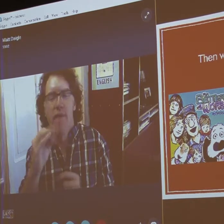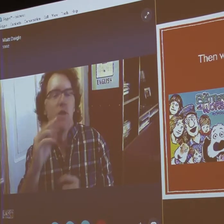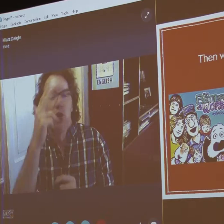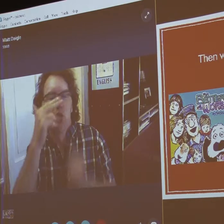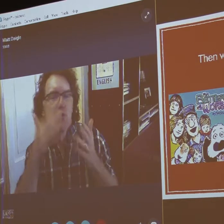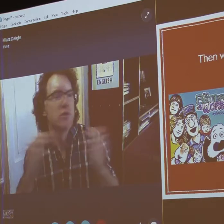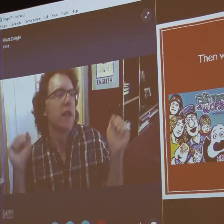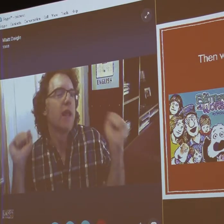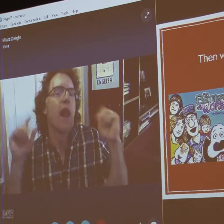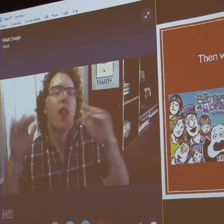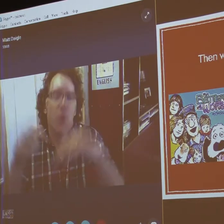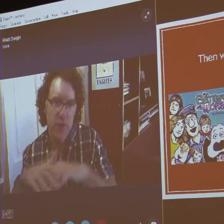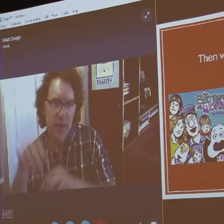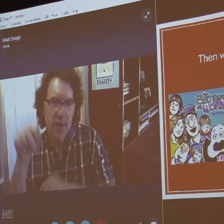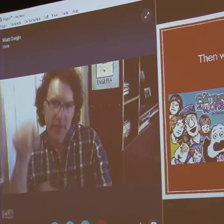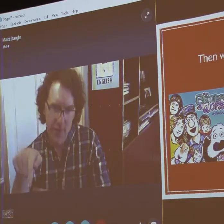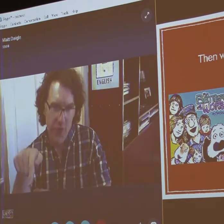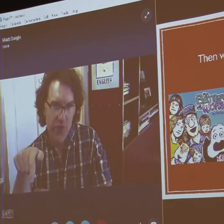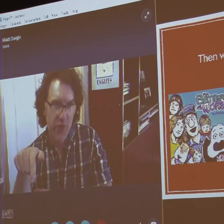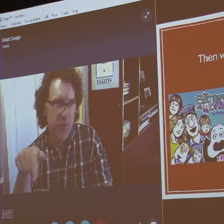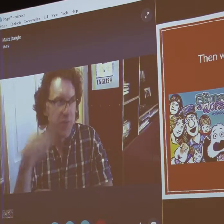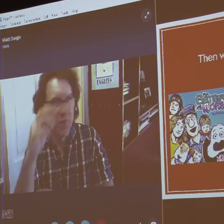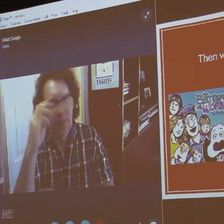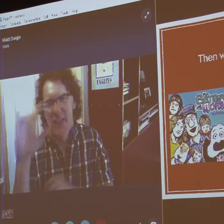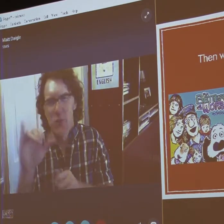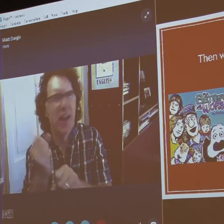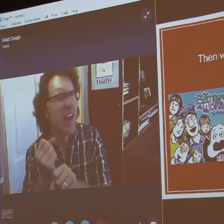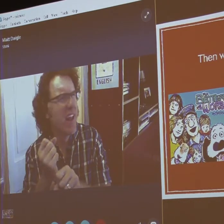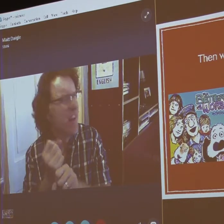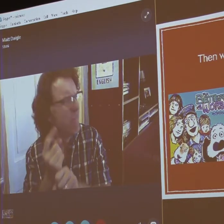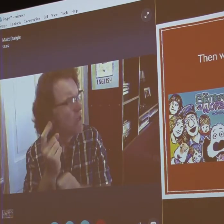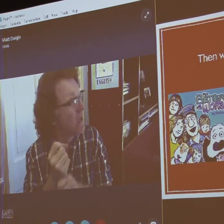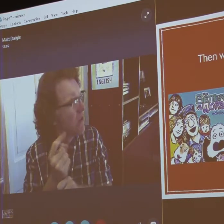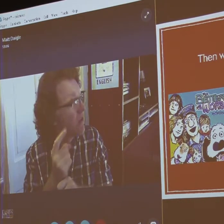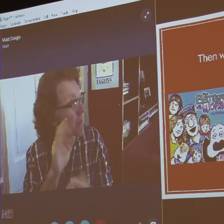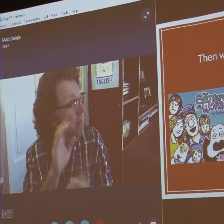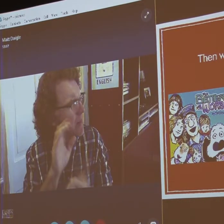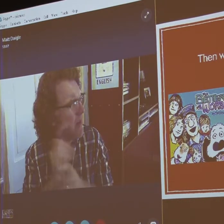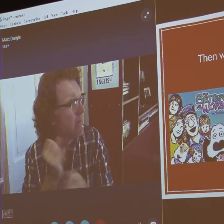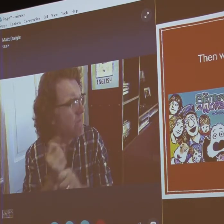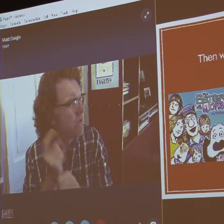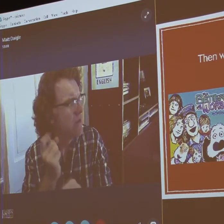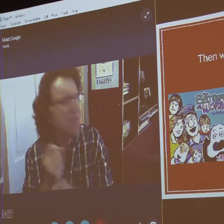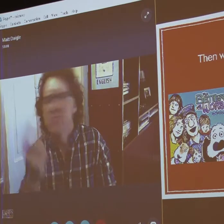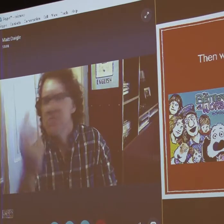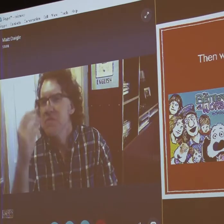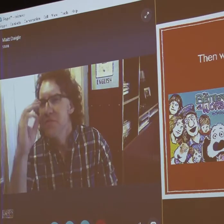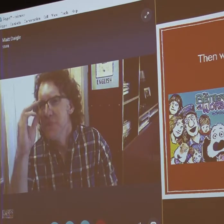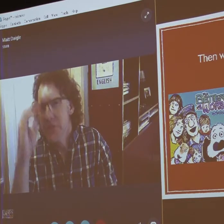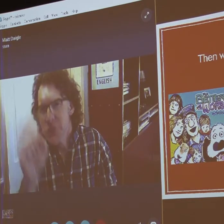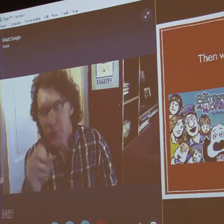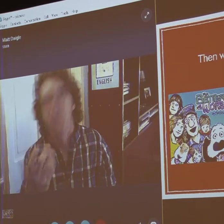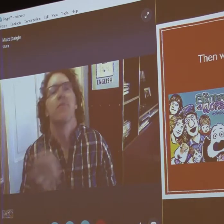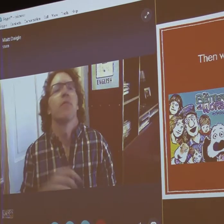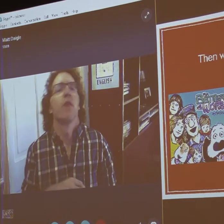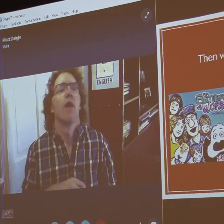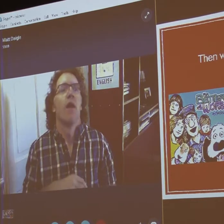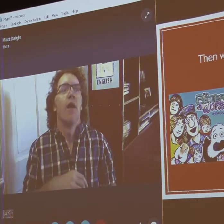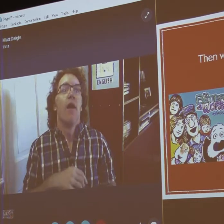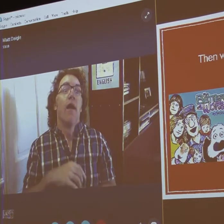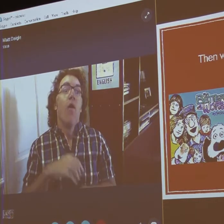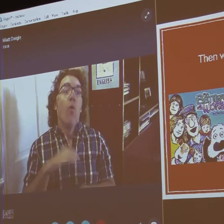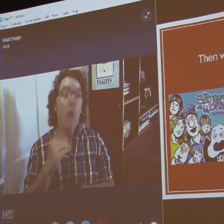of history there with cartooning. So that's why Marceline, Missouri. And I believe they have that every year.